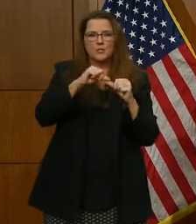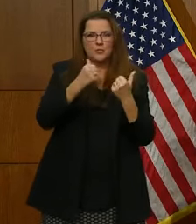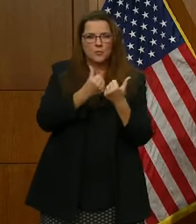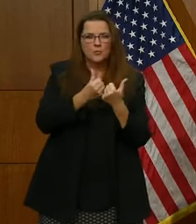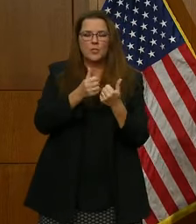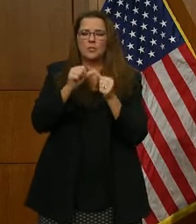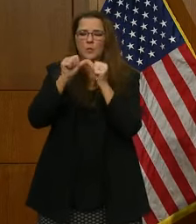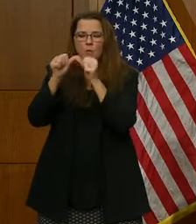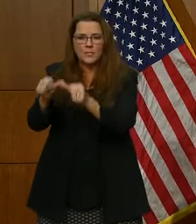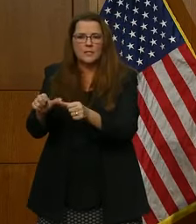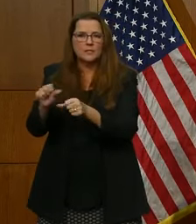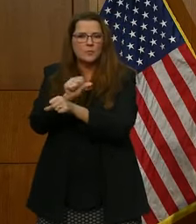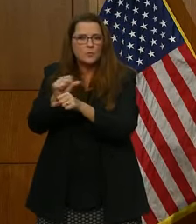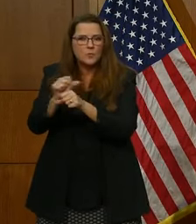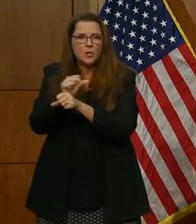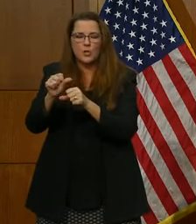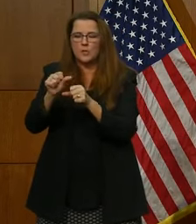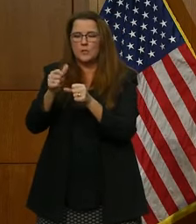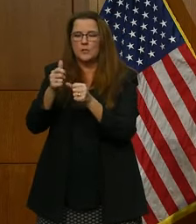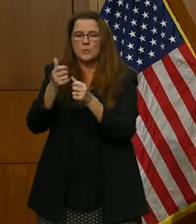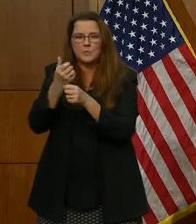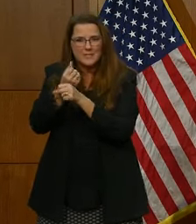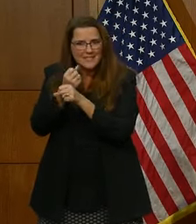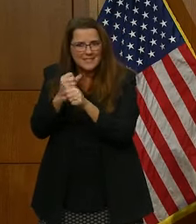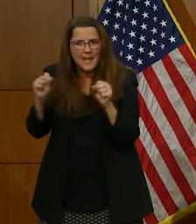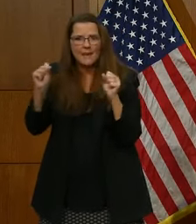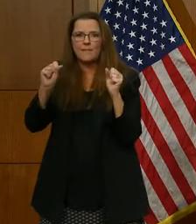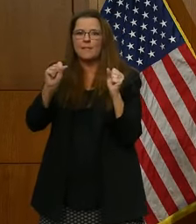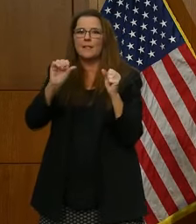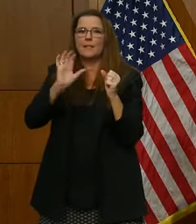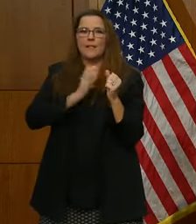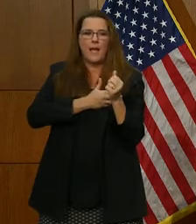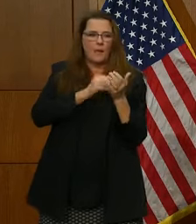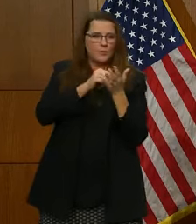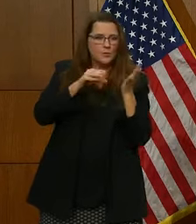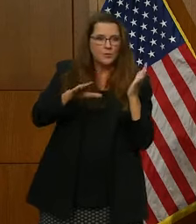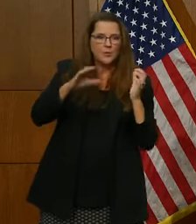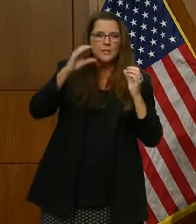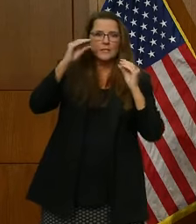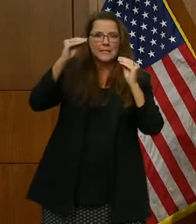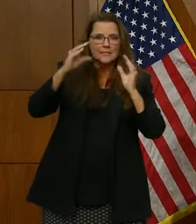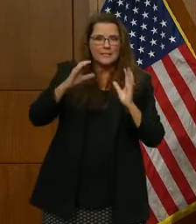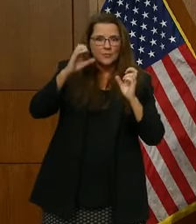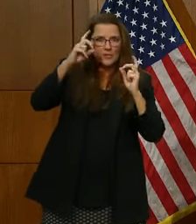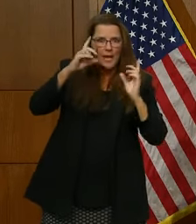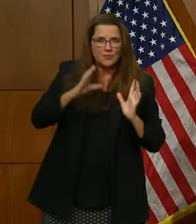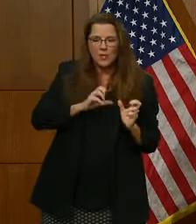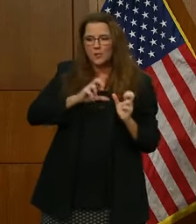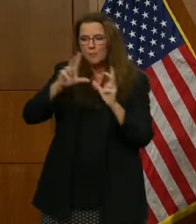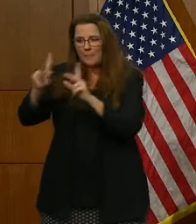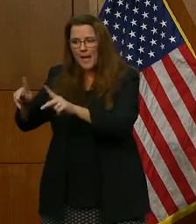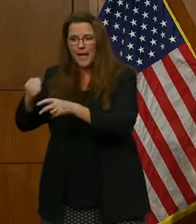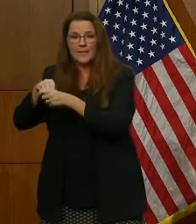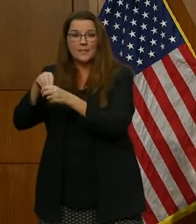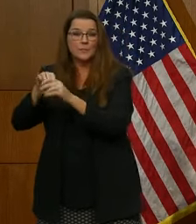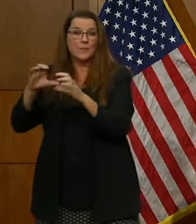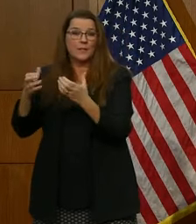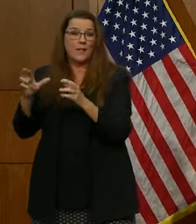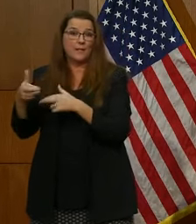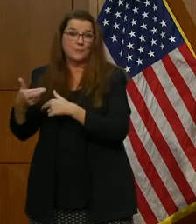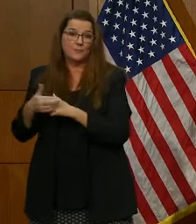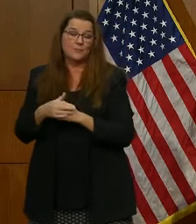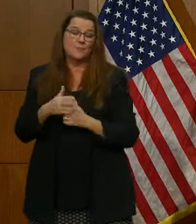to work constructively to safely get our students and educators back into the classrooms. Thank you for the